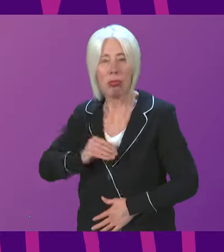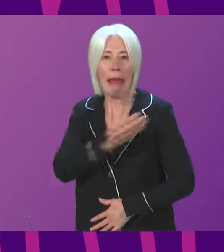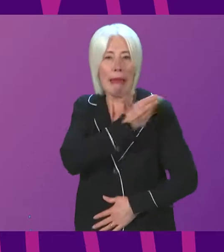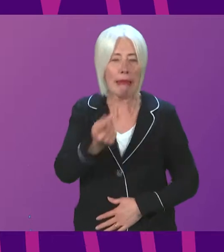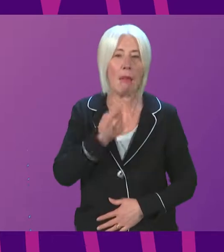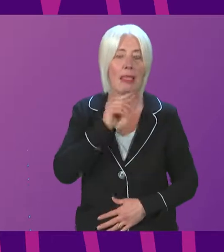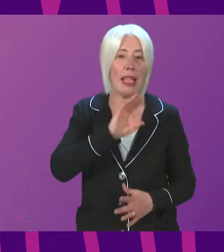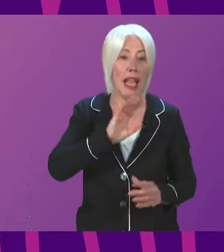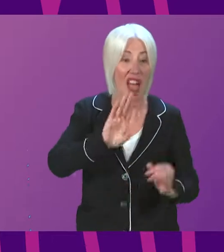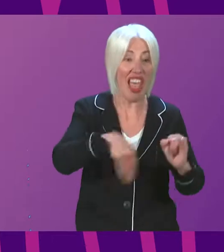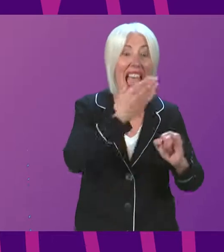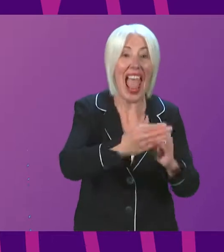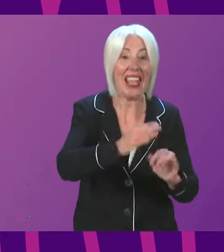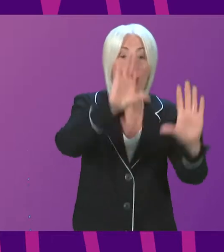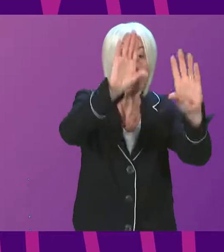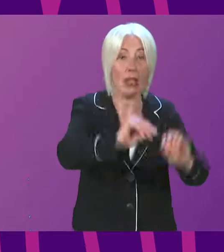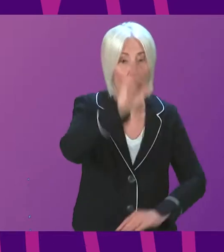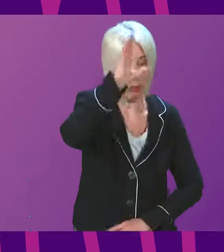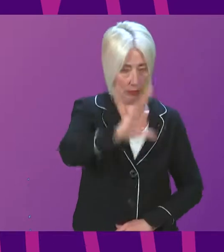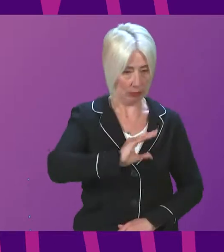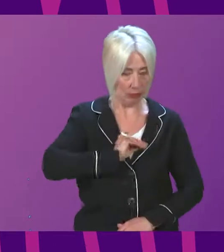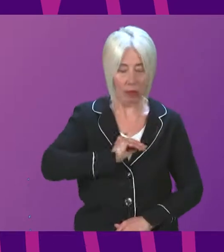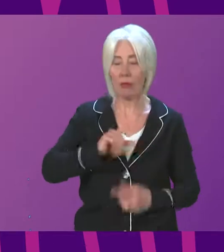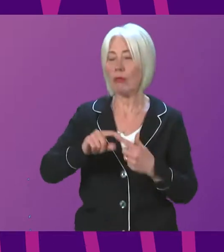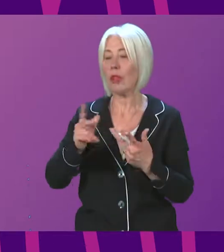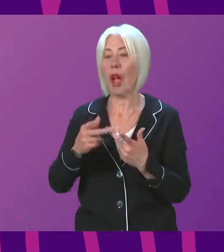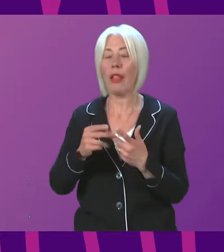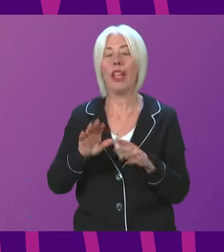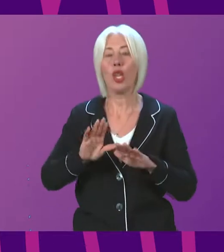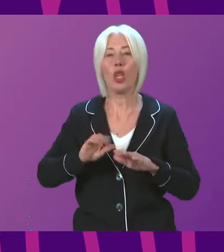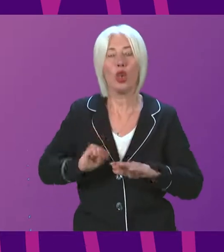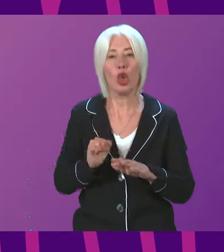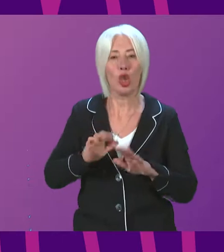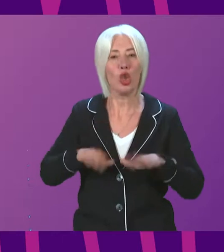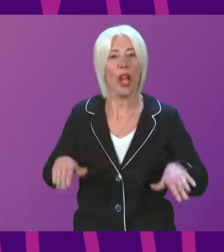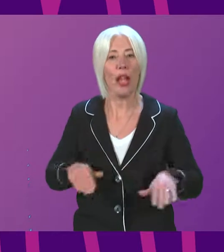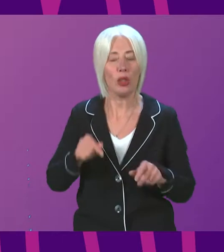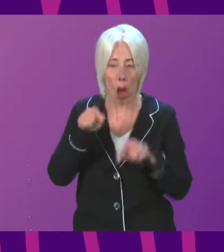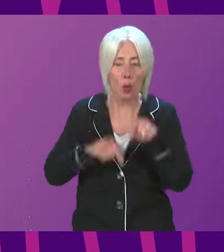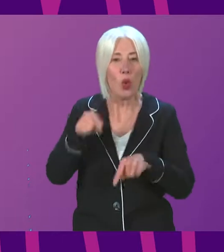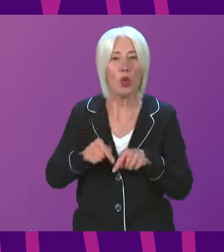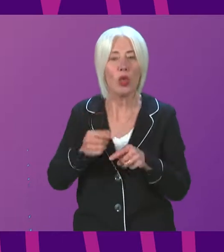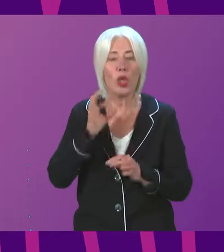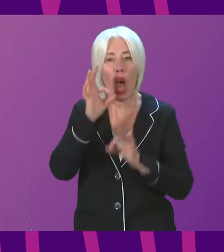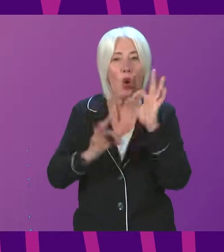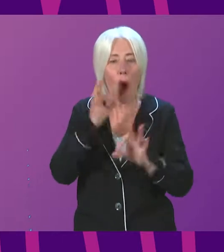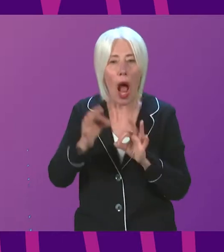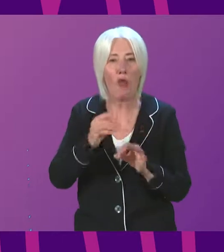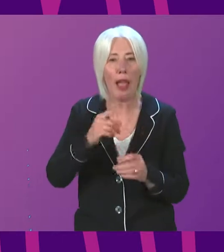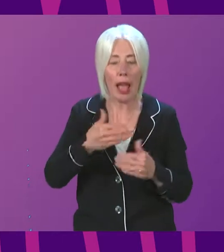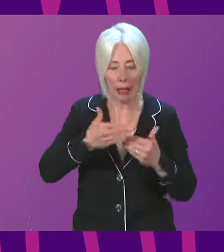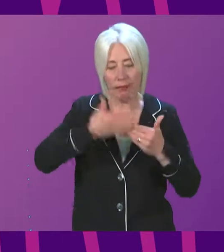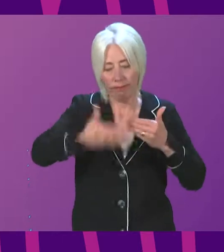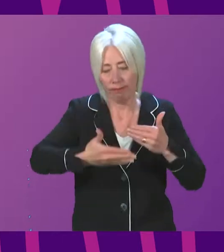at the conclusion of their proceedings. Others, the Scottish Child Abuse Inquiry, for example, reports on an interim